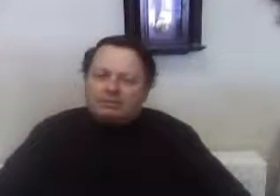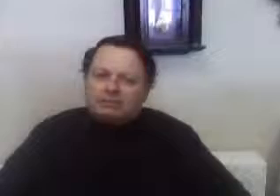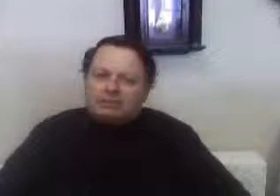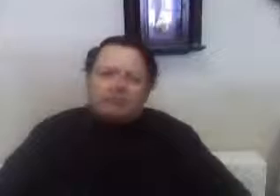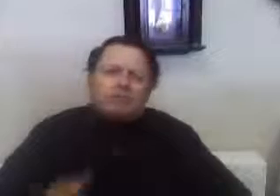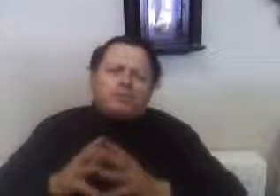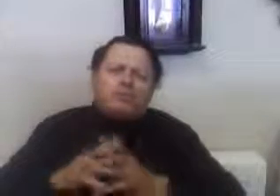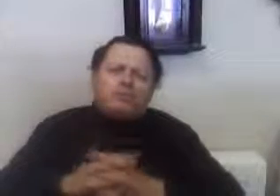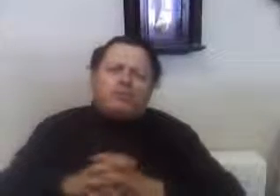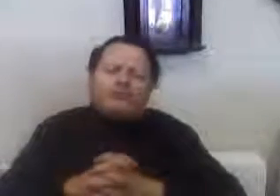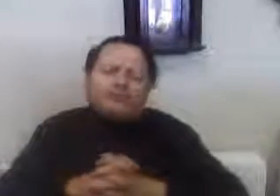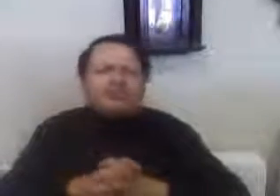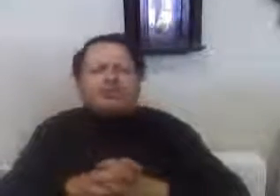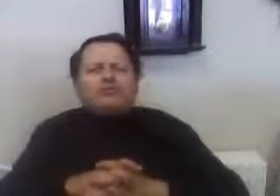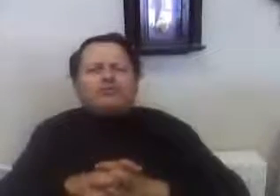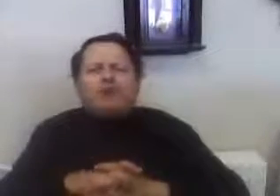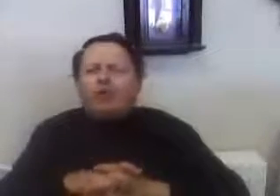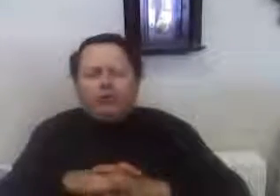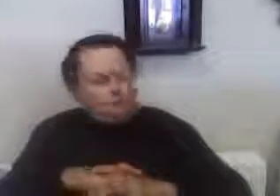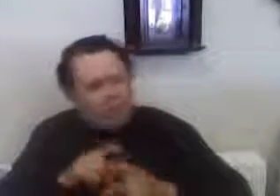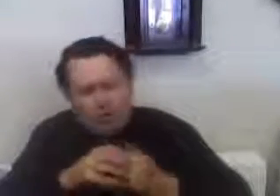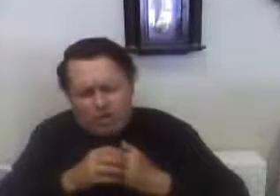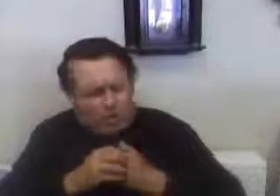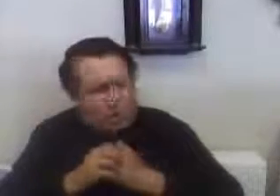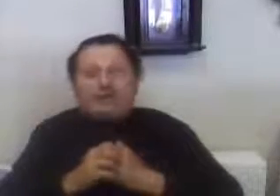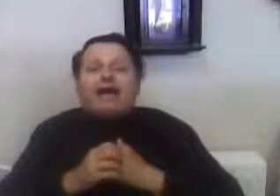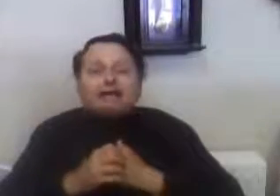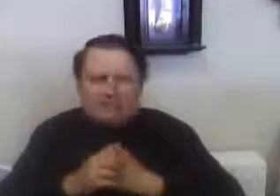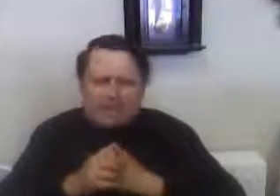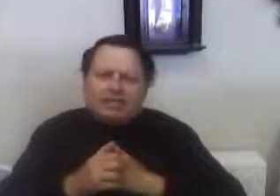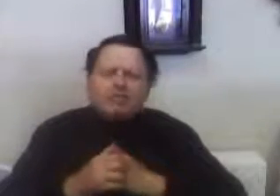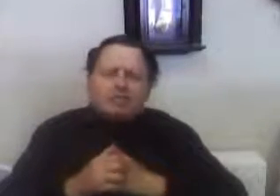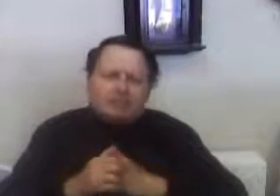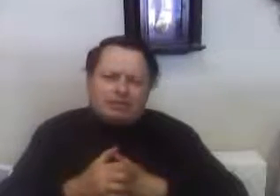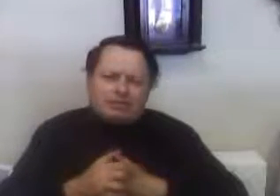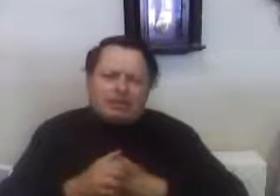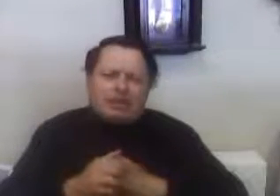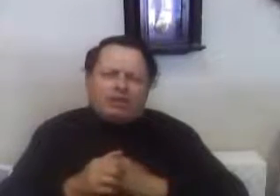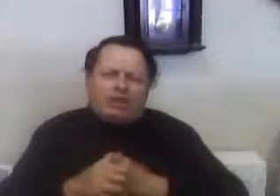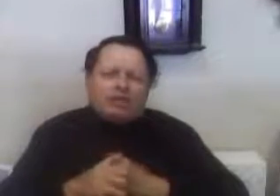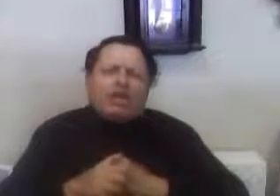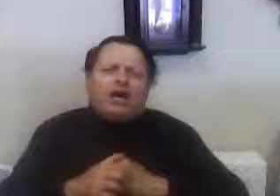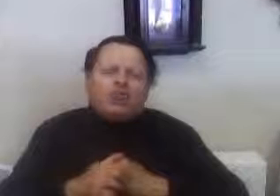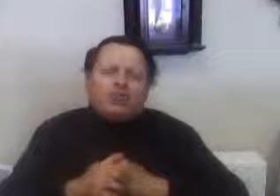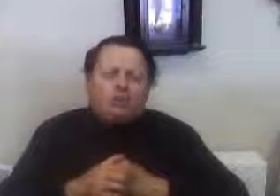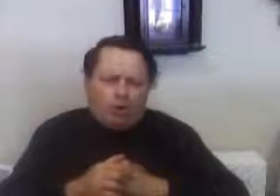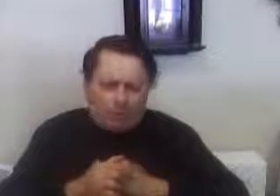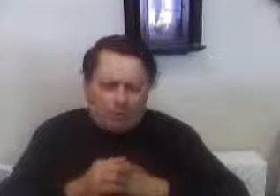That was where we were first interested. No, no, no. Yes, that is. Thinking of the worker.